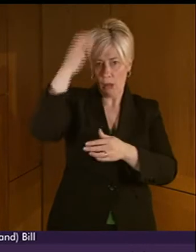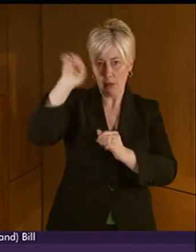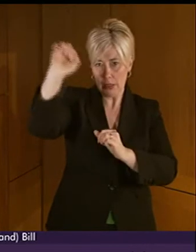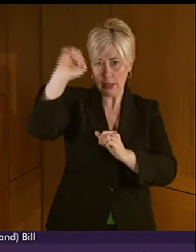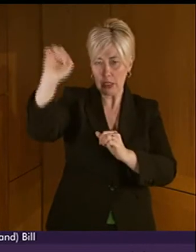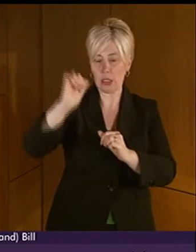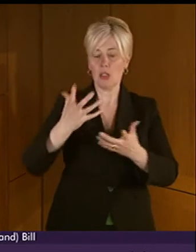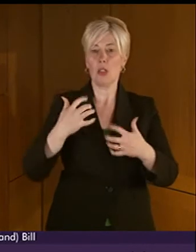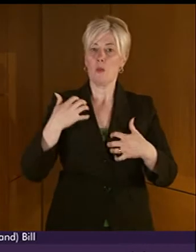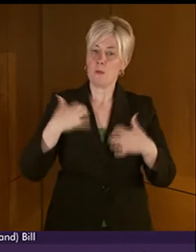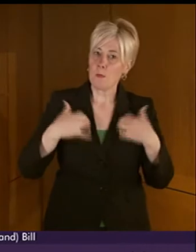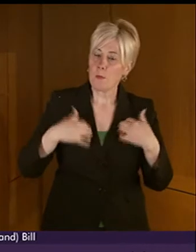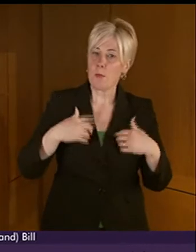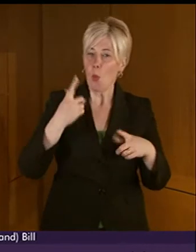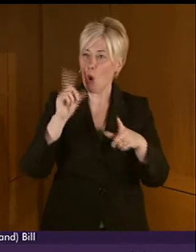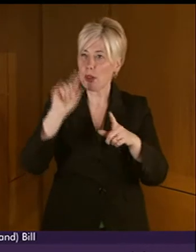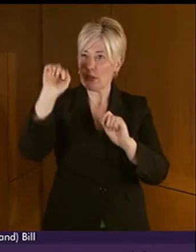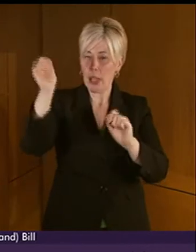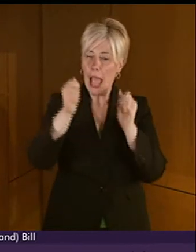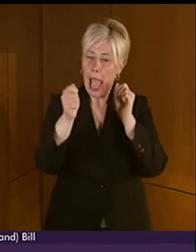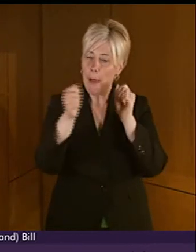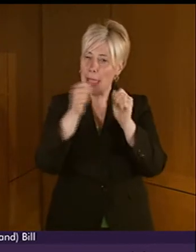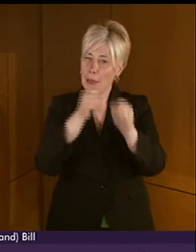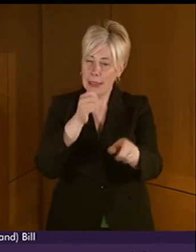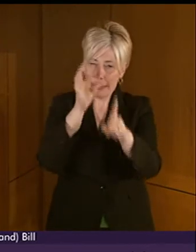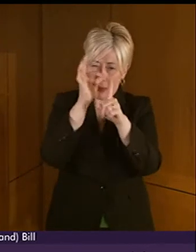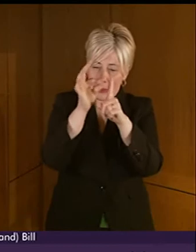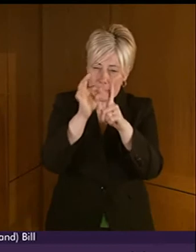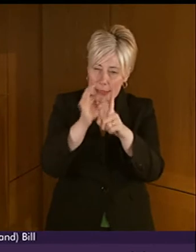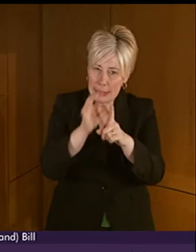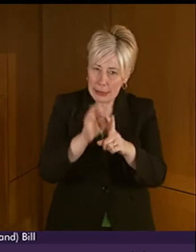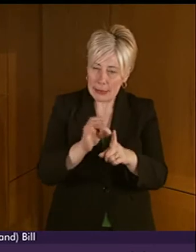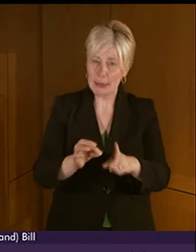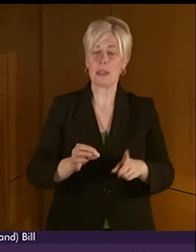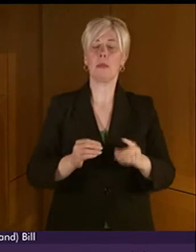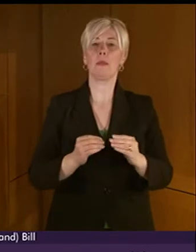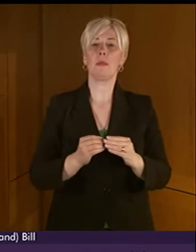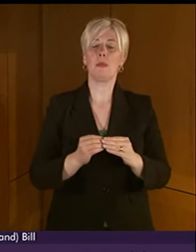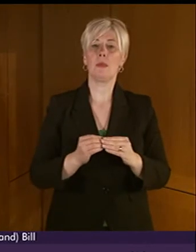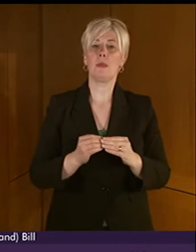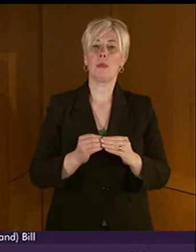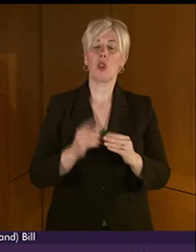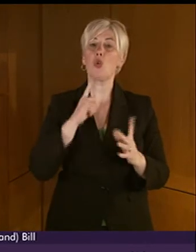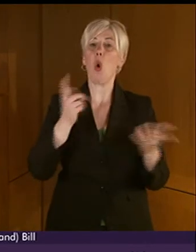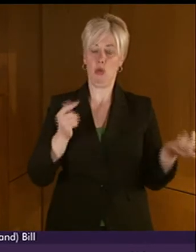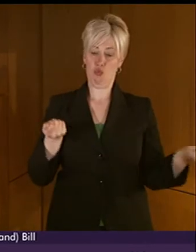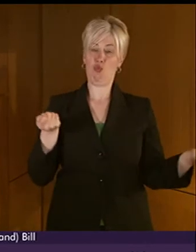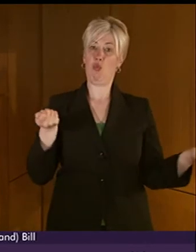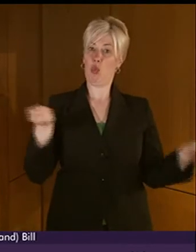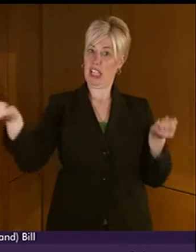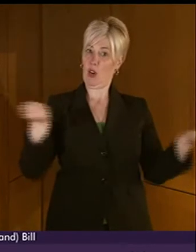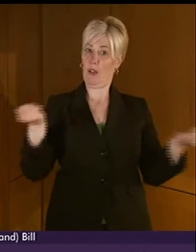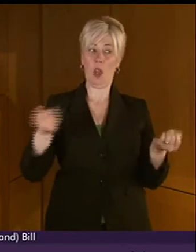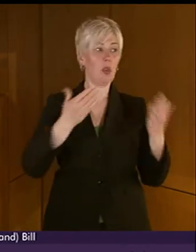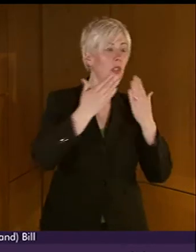look forward to seeing the detail of the amendments that the Minister had spoken about at the committee. I'd like to thank